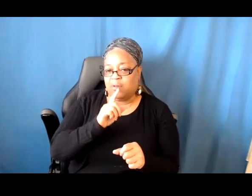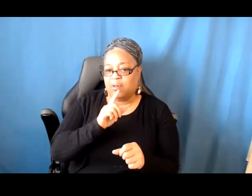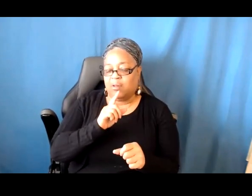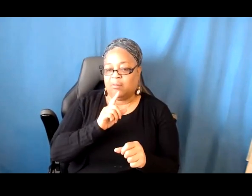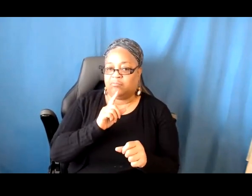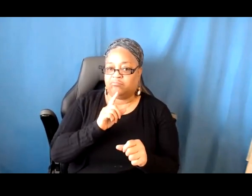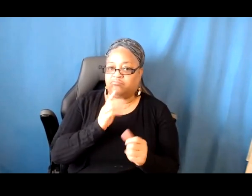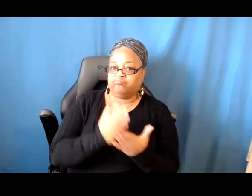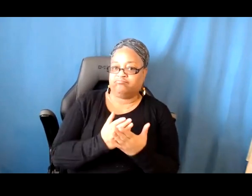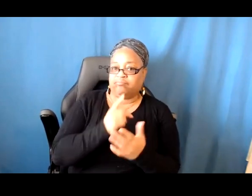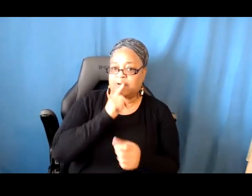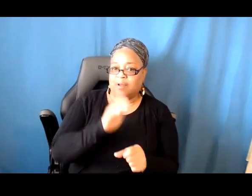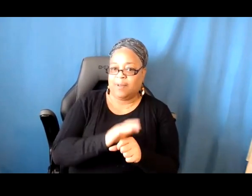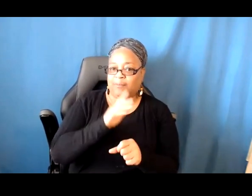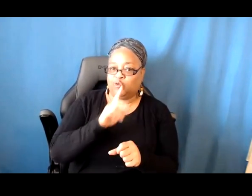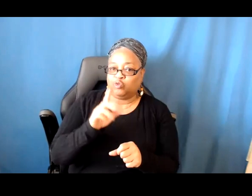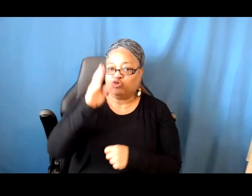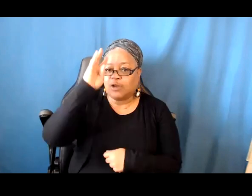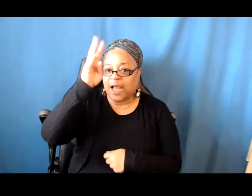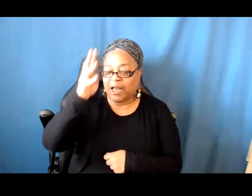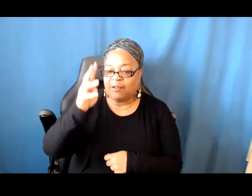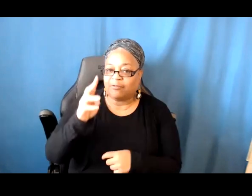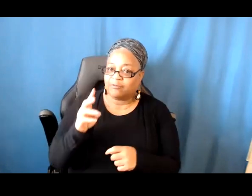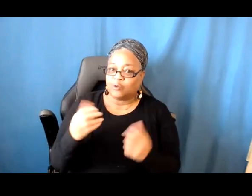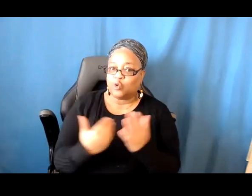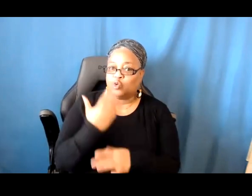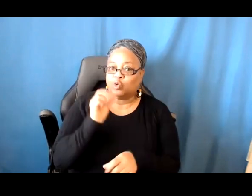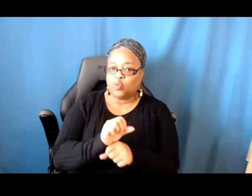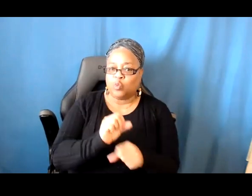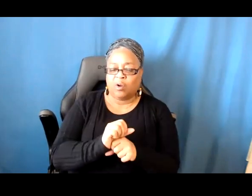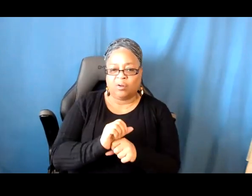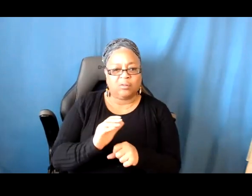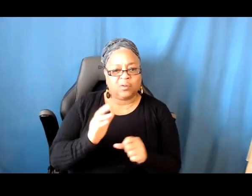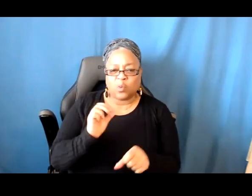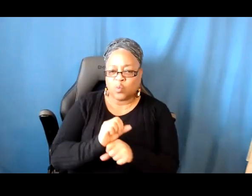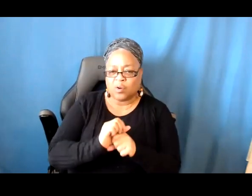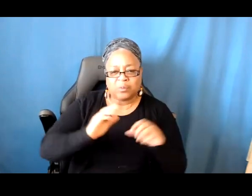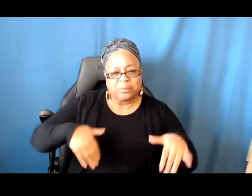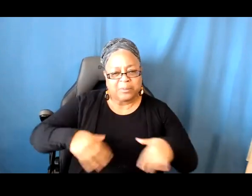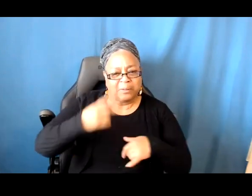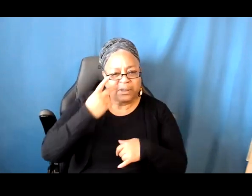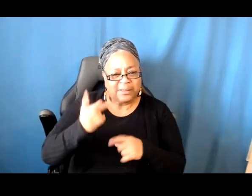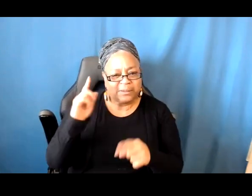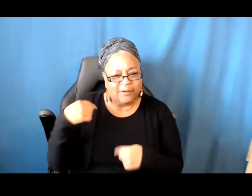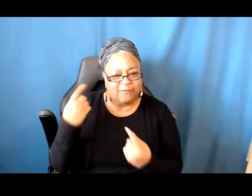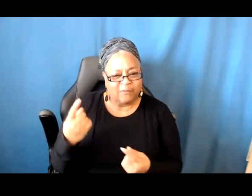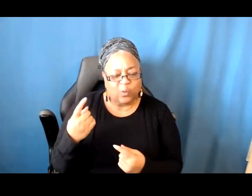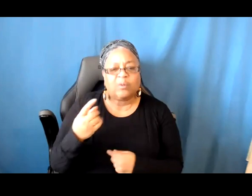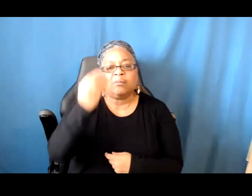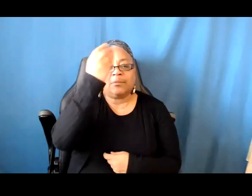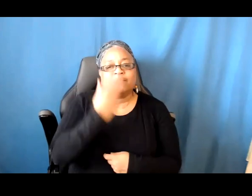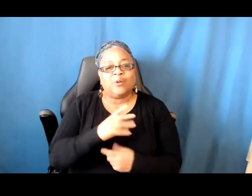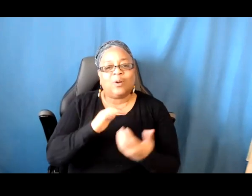work, work we haven't seen before. And beyond that, I really encourage you to tell us how your project fits within that criteria.